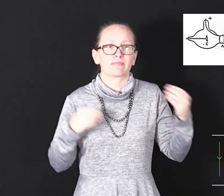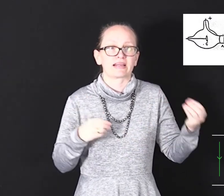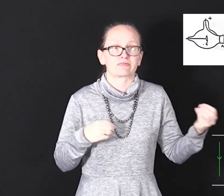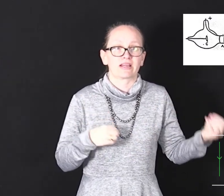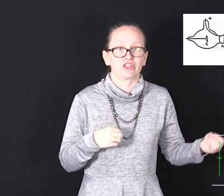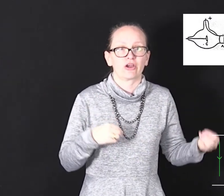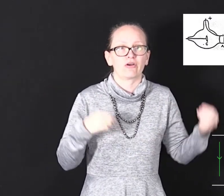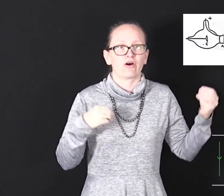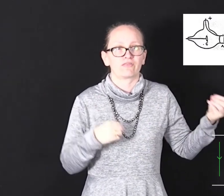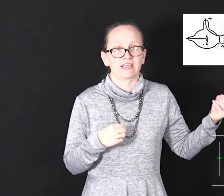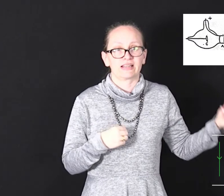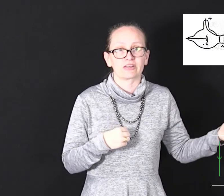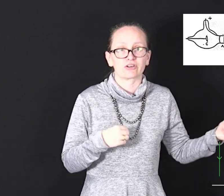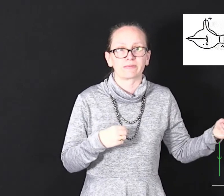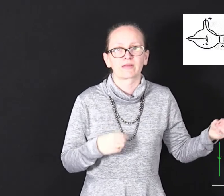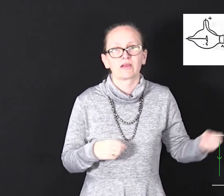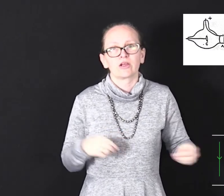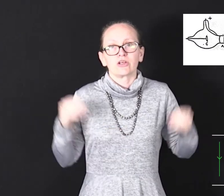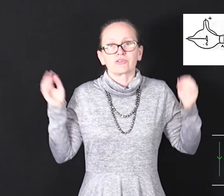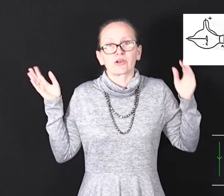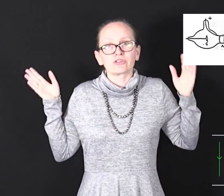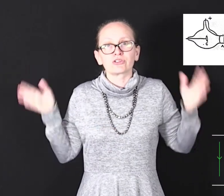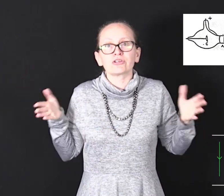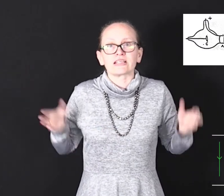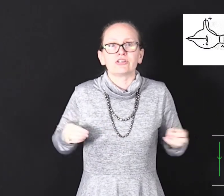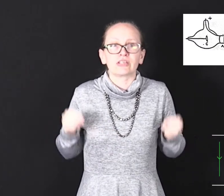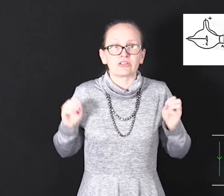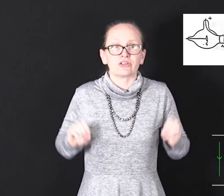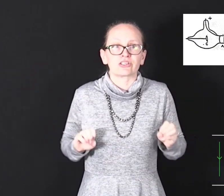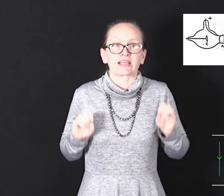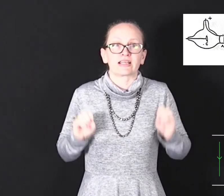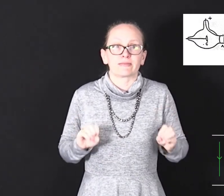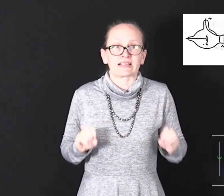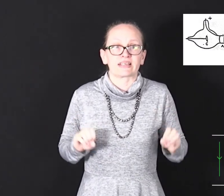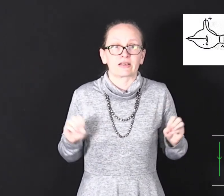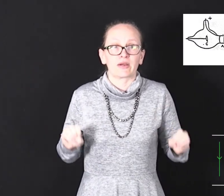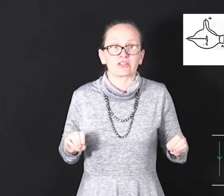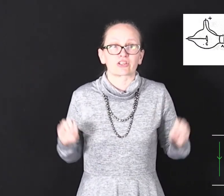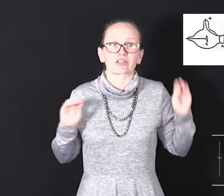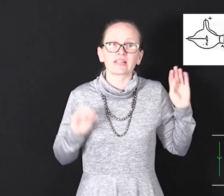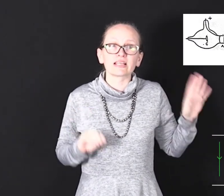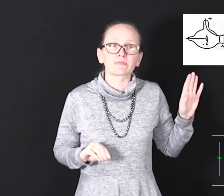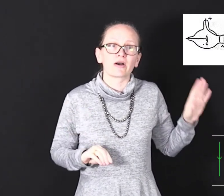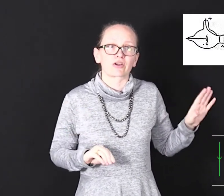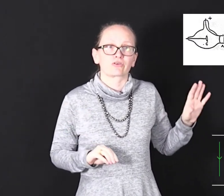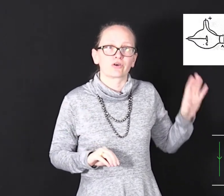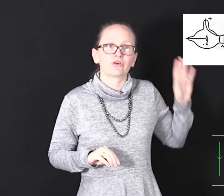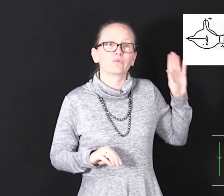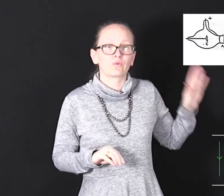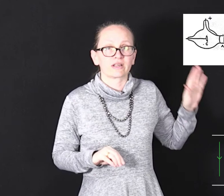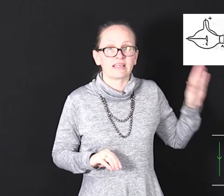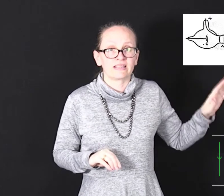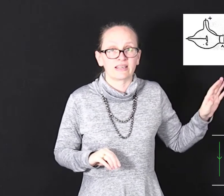mass ratio of the electron. So to do this you need to use the kinematic equation. So let's work through what he did.